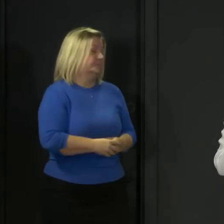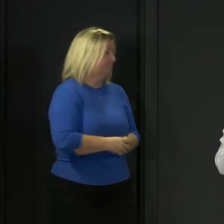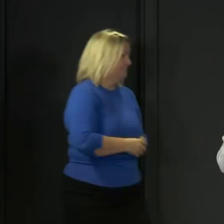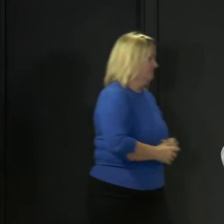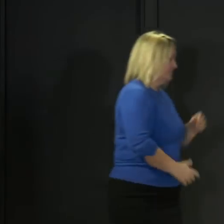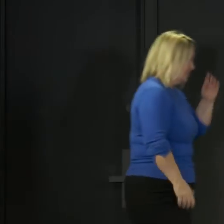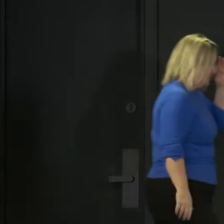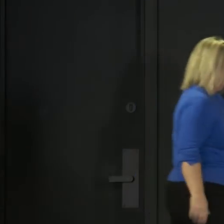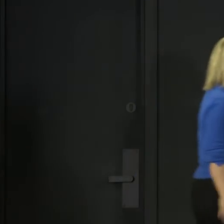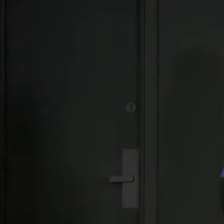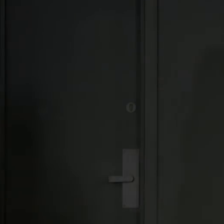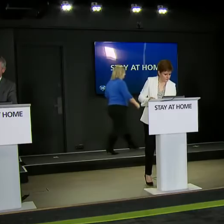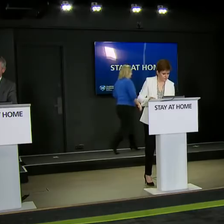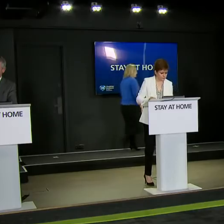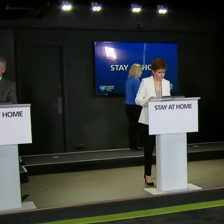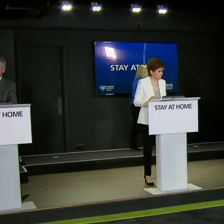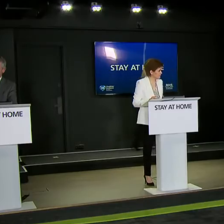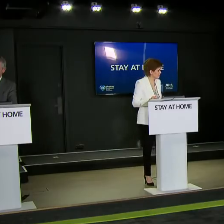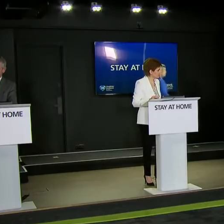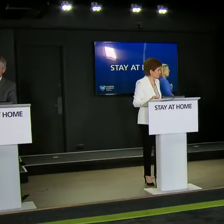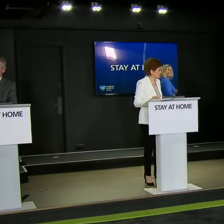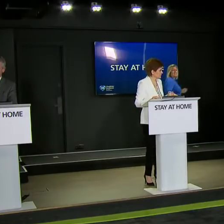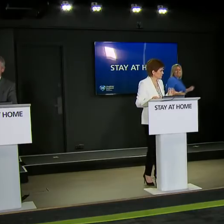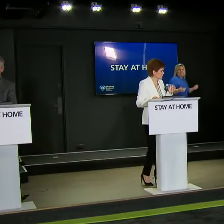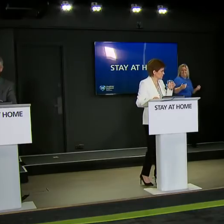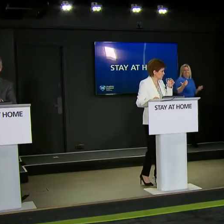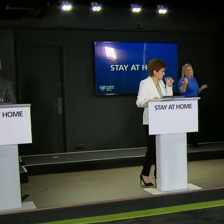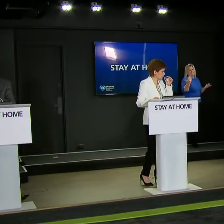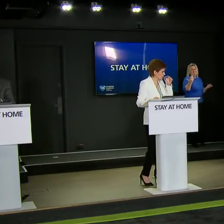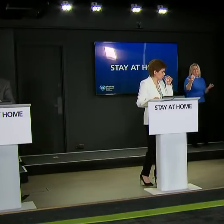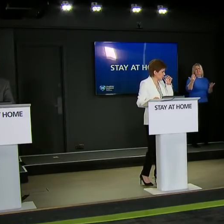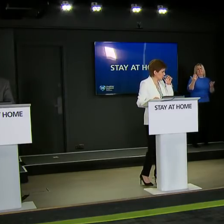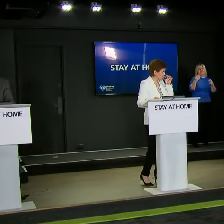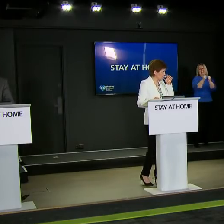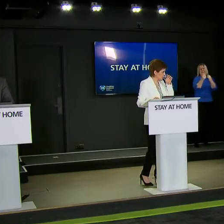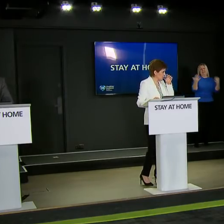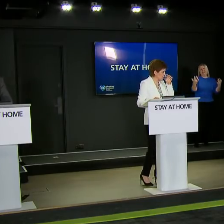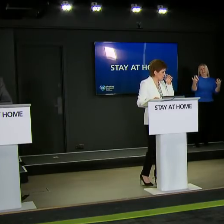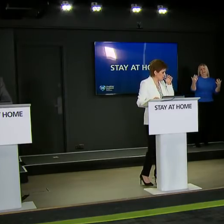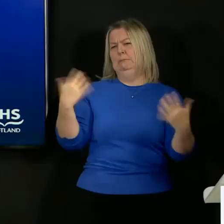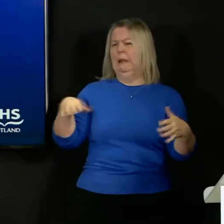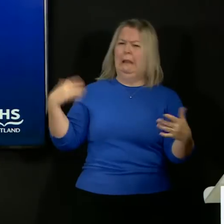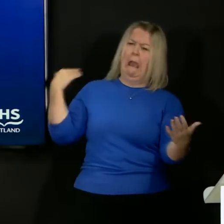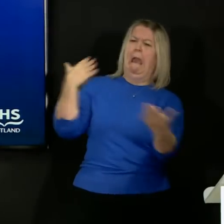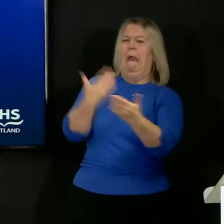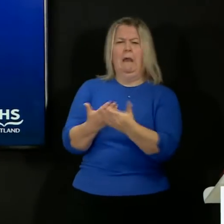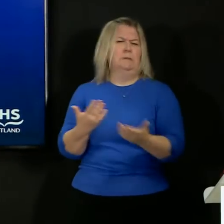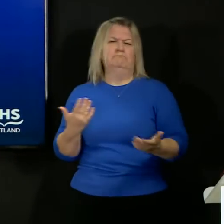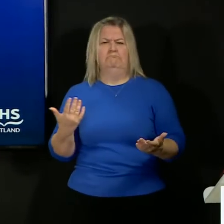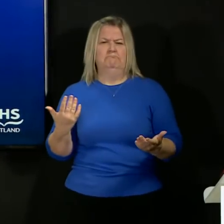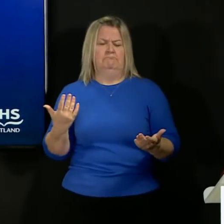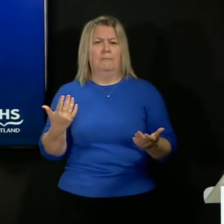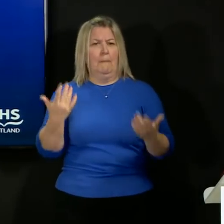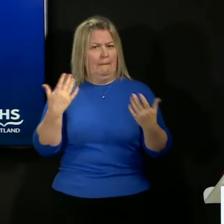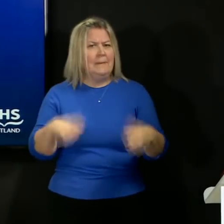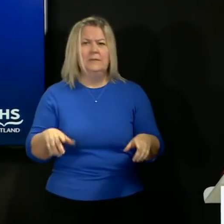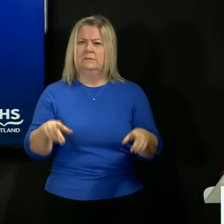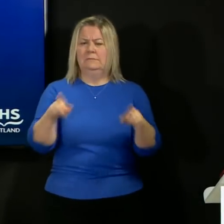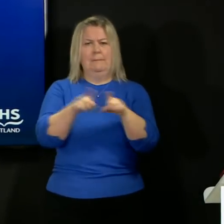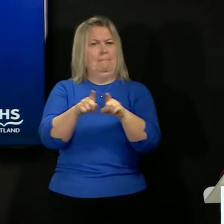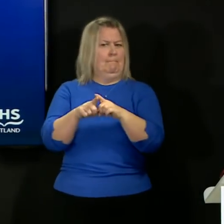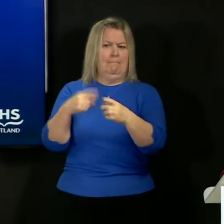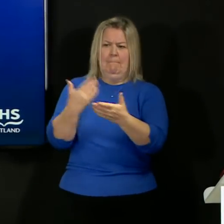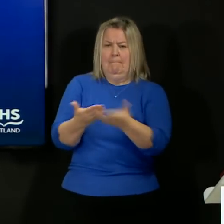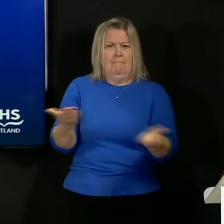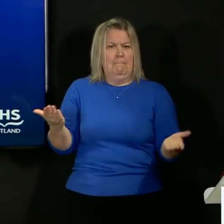that. So I don't accept that it has taken so long. What we have done here is what we have done all along, is